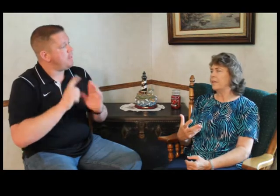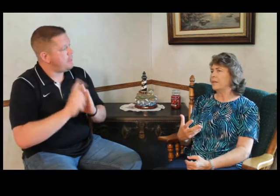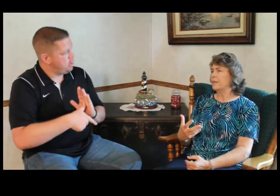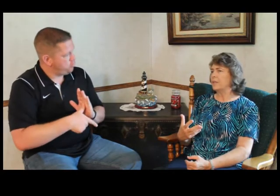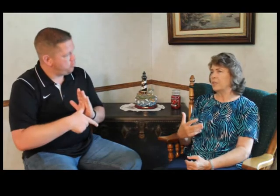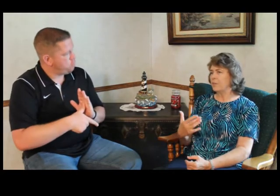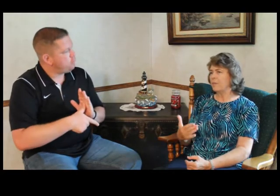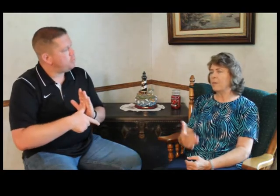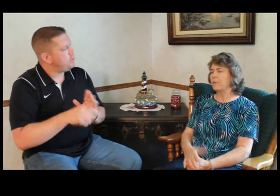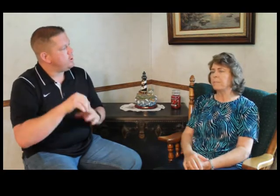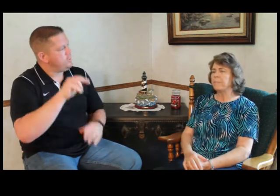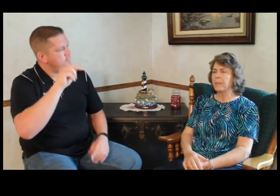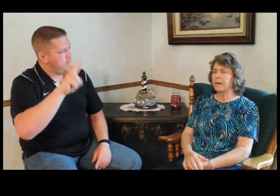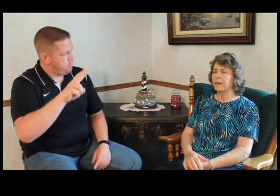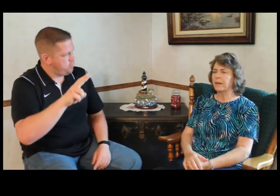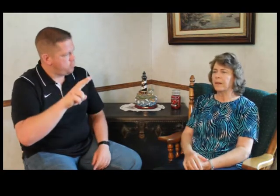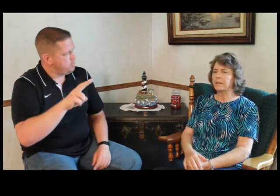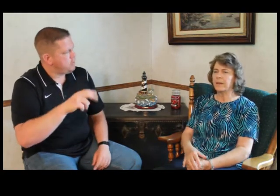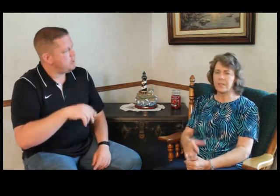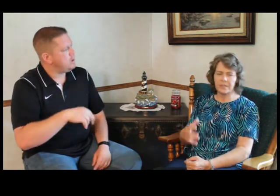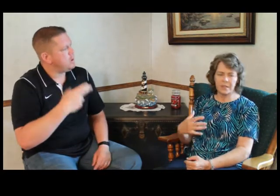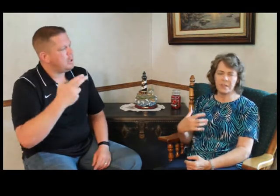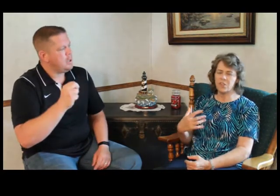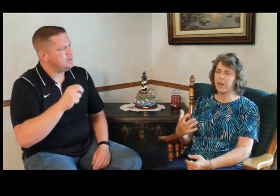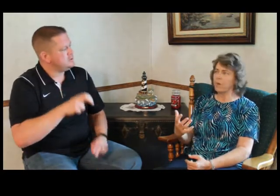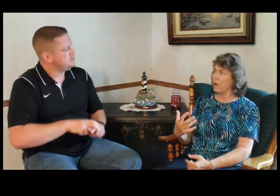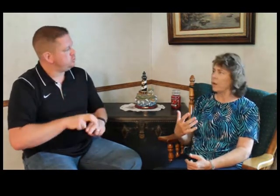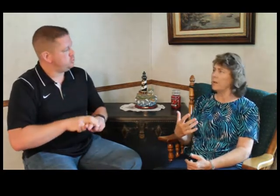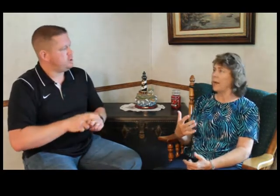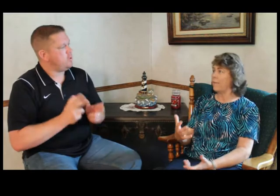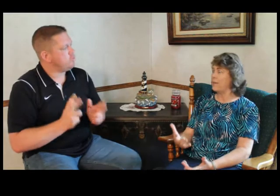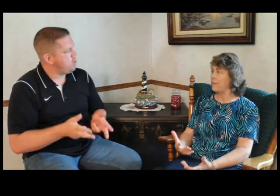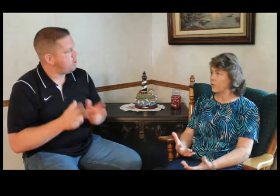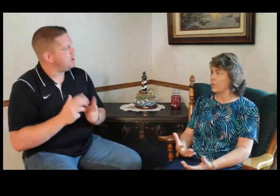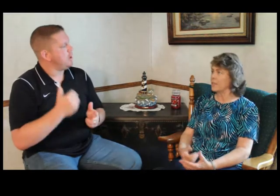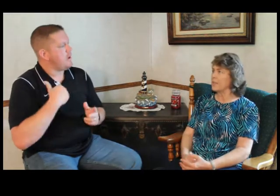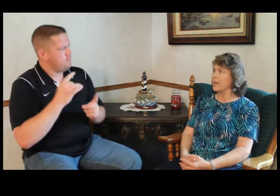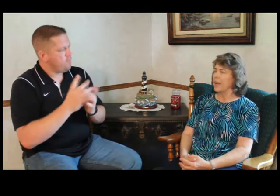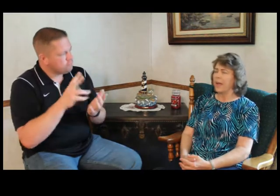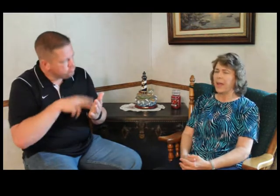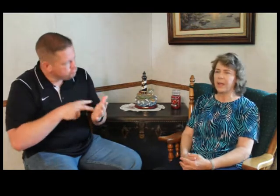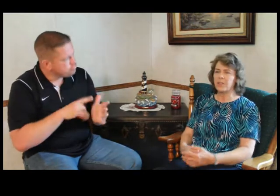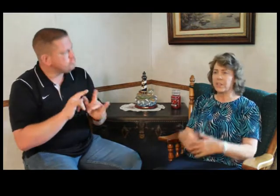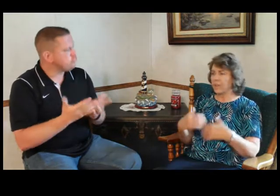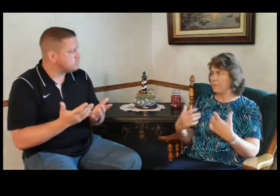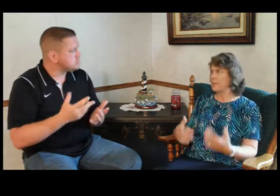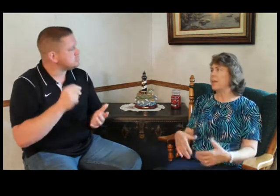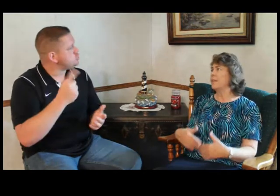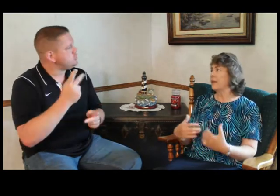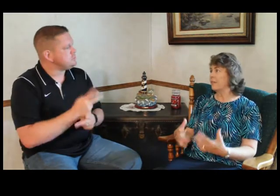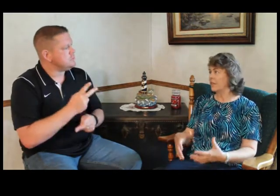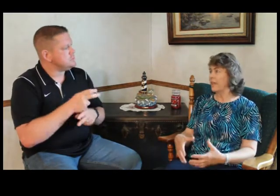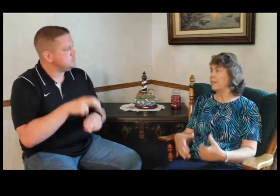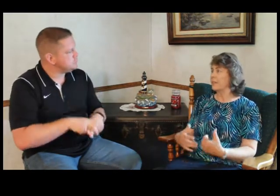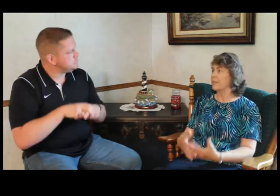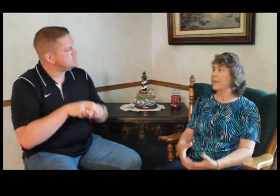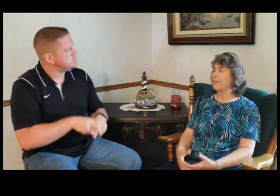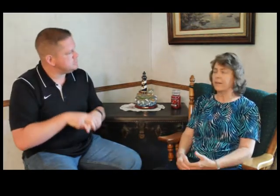it was in November, he was sitting in his chair rocking and having devotions. And he just kept sitting there and sitting there and sitting there.